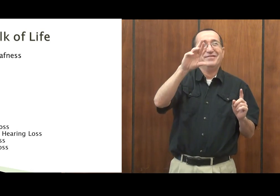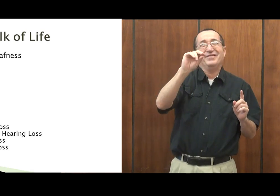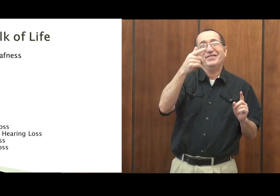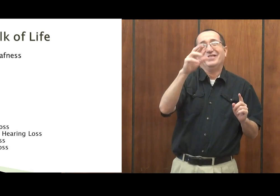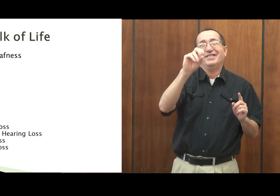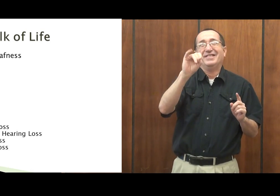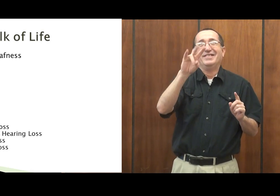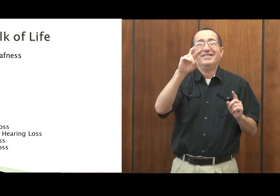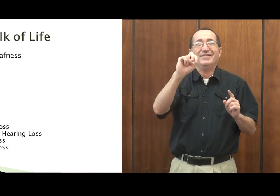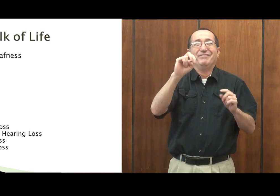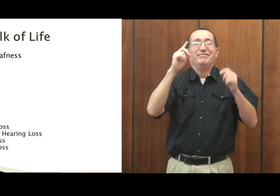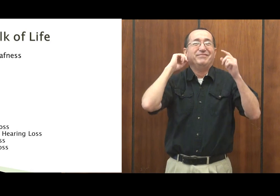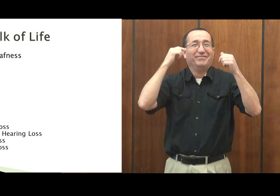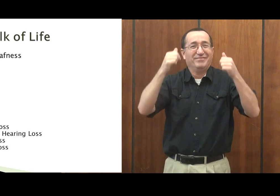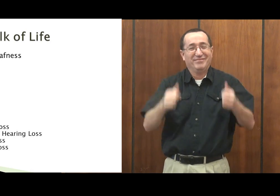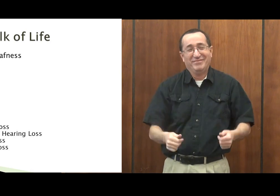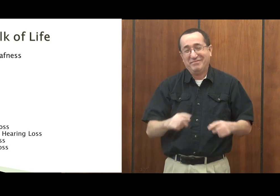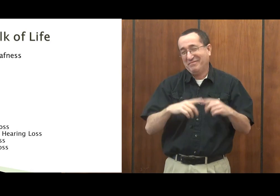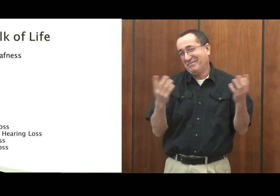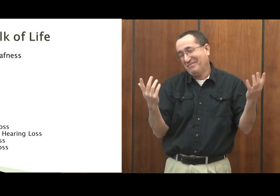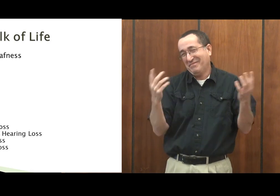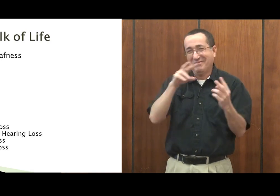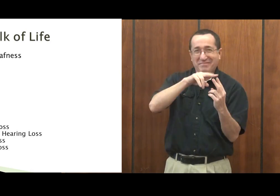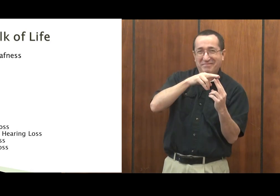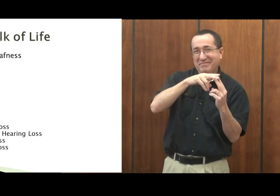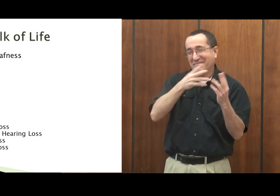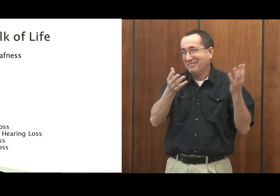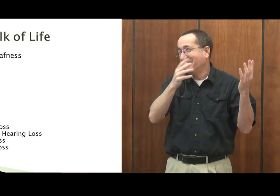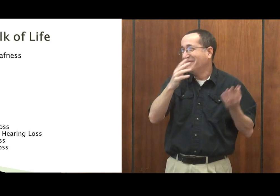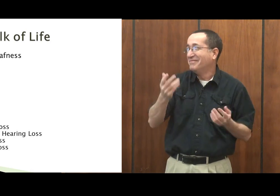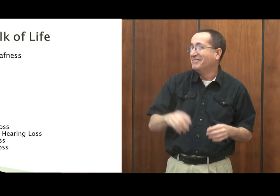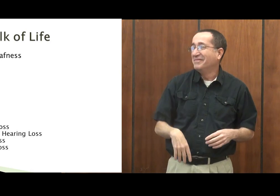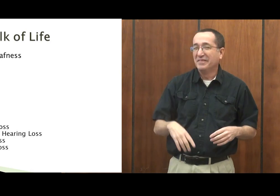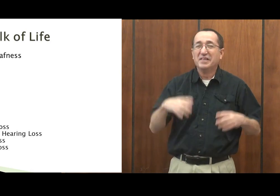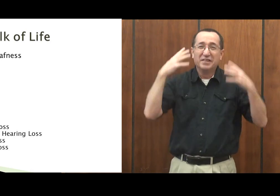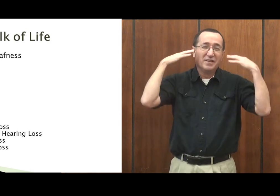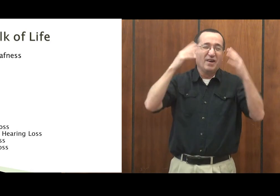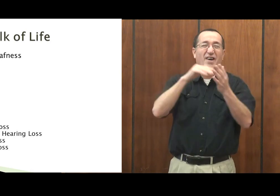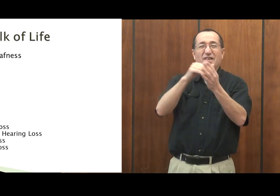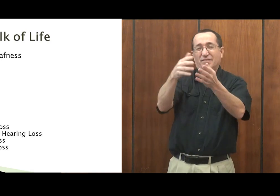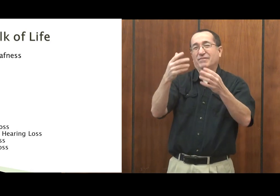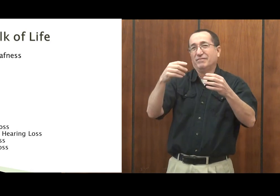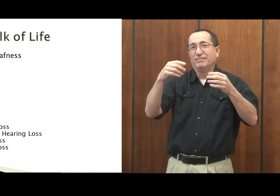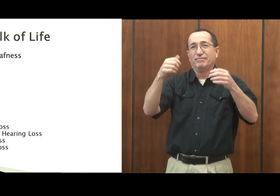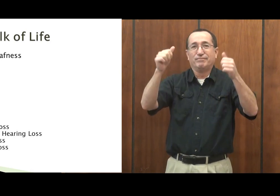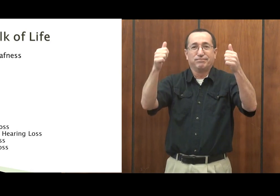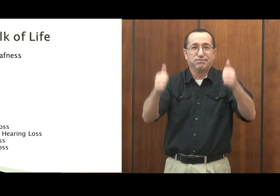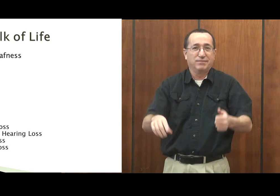this could make hearing loss that would further their hearing loss later on in life.